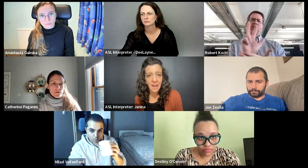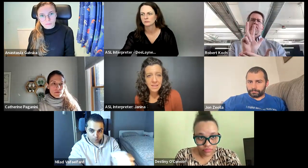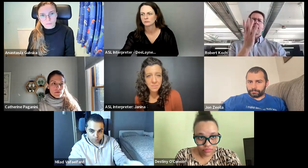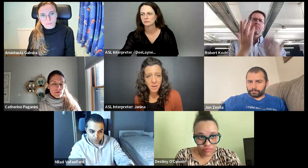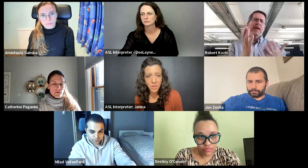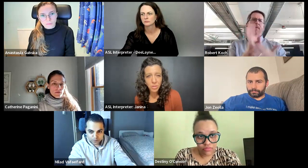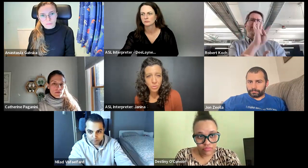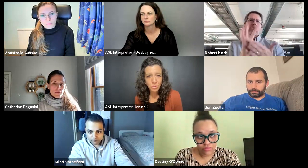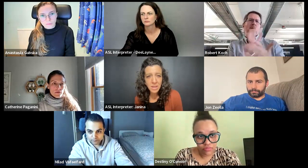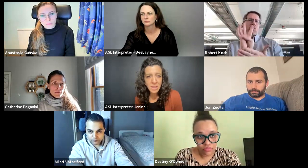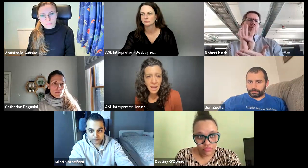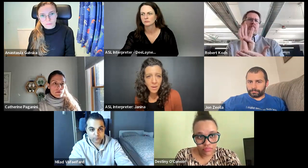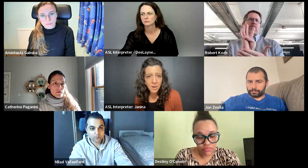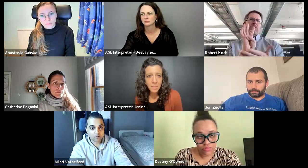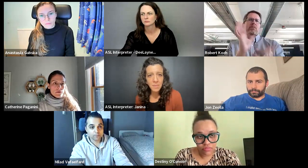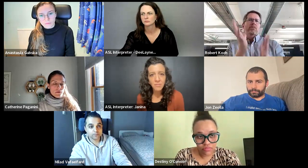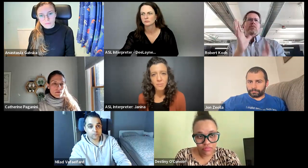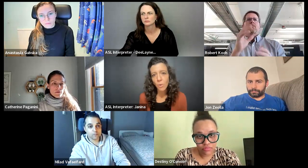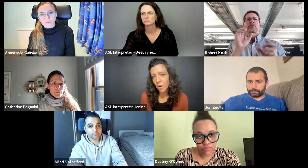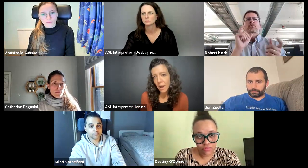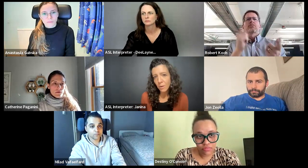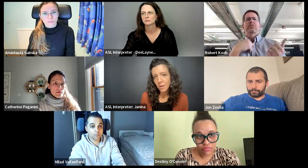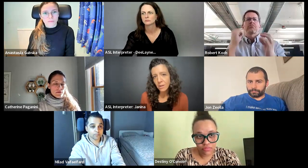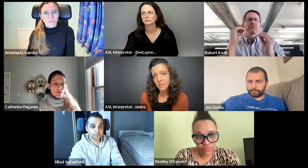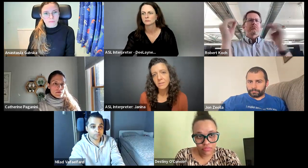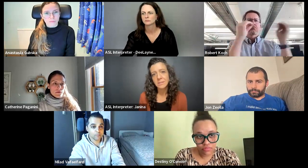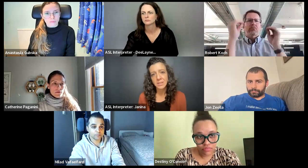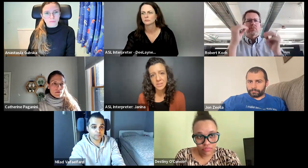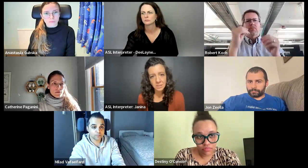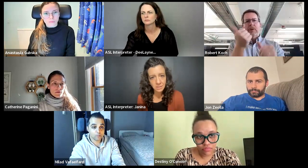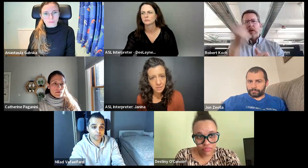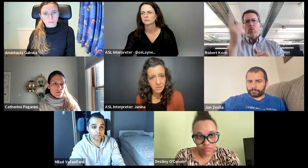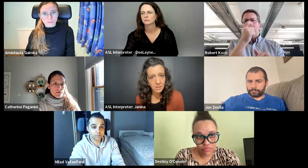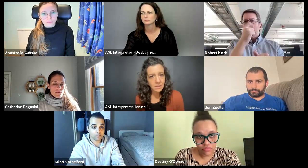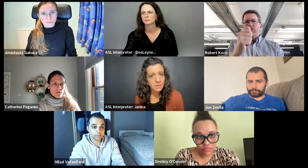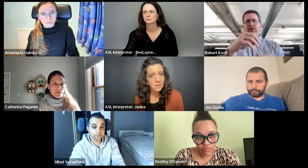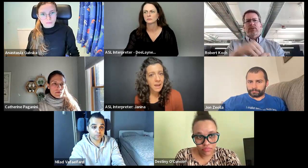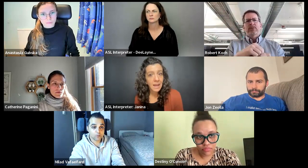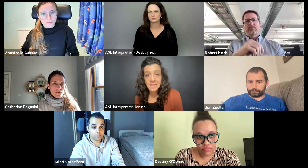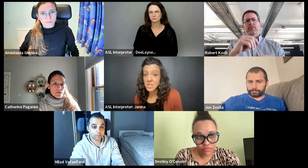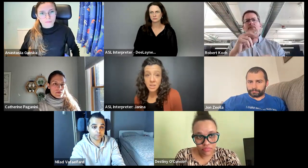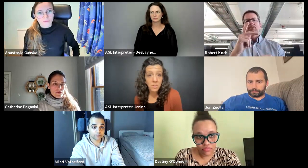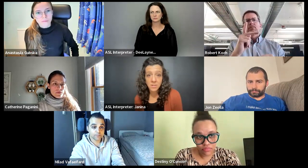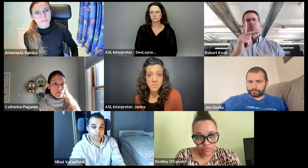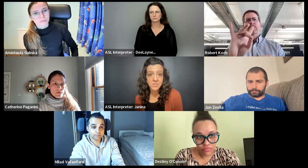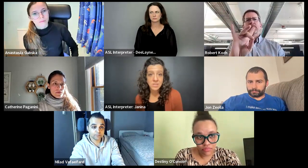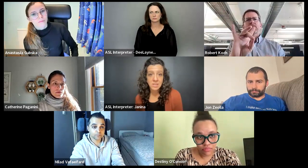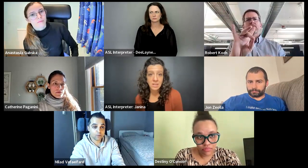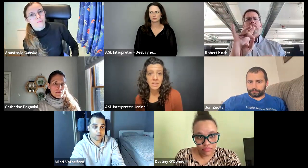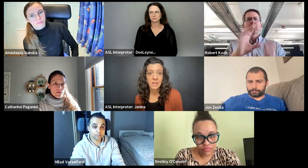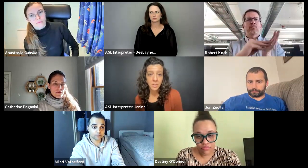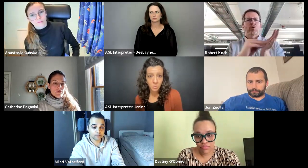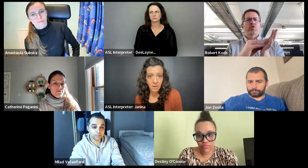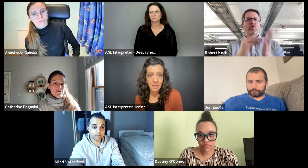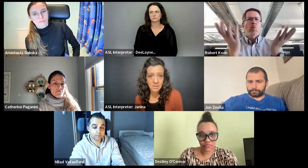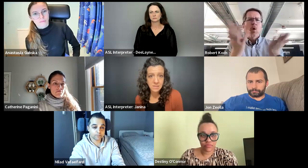And it's about a three hour, maybe four hour session. And I can teach anyone who's interested